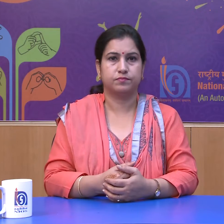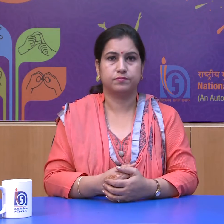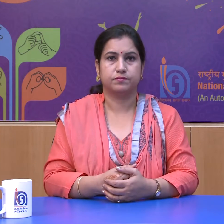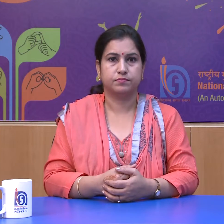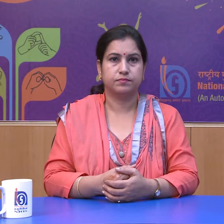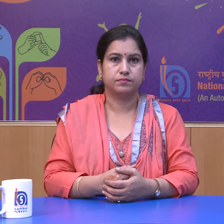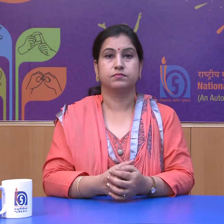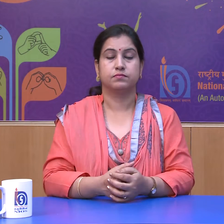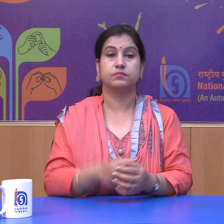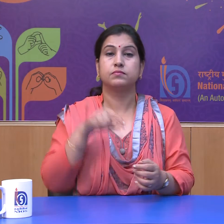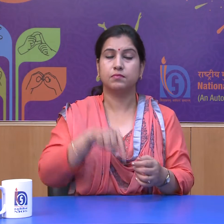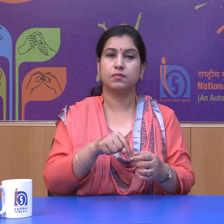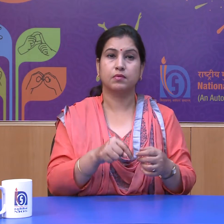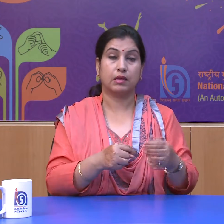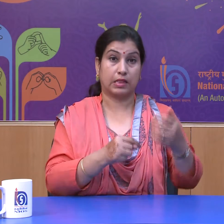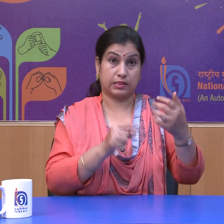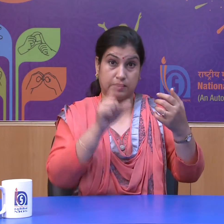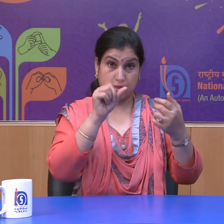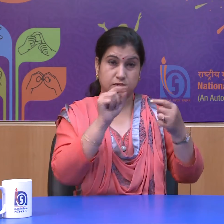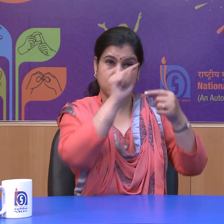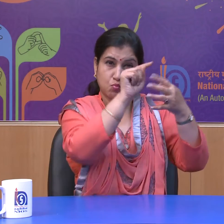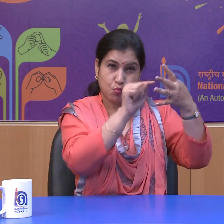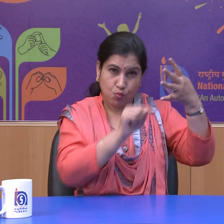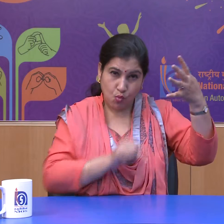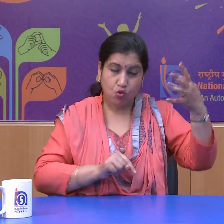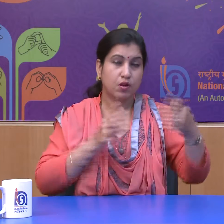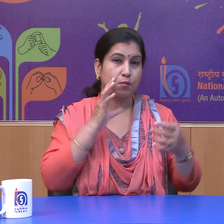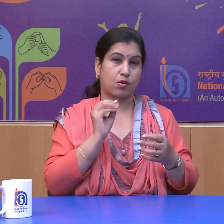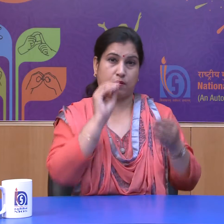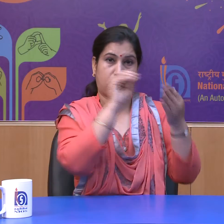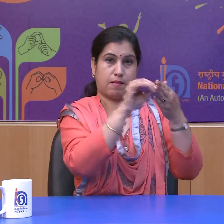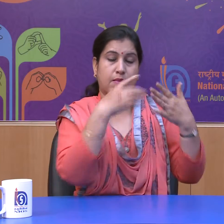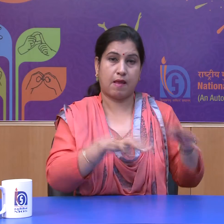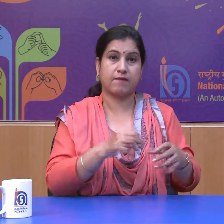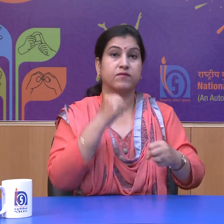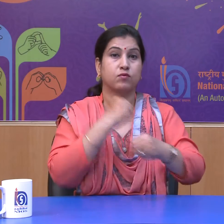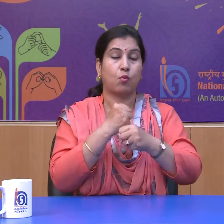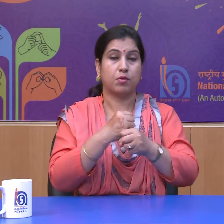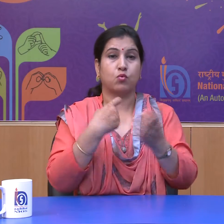The following 10 duties have been mentioned in the constitution of India.